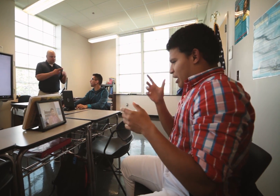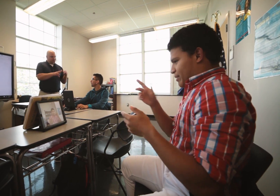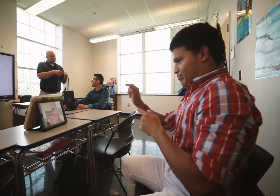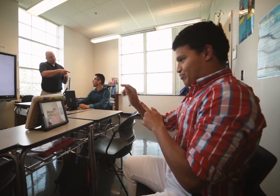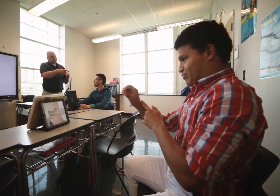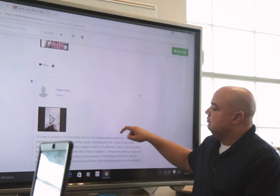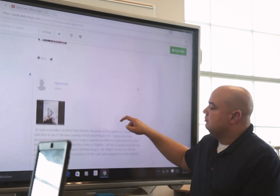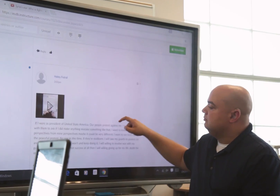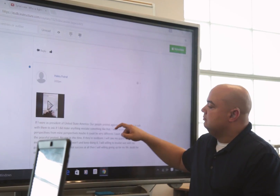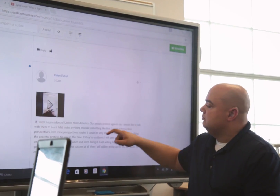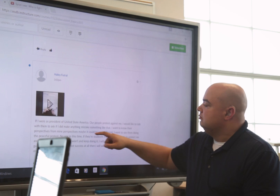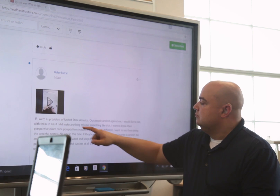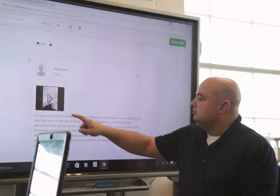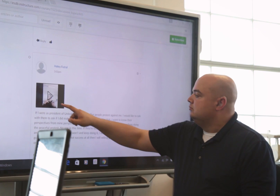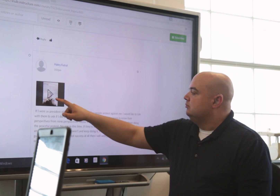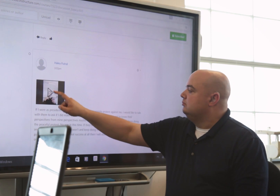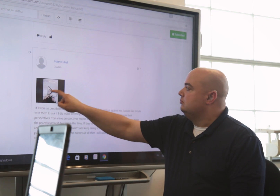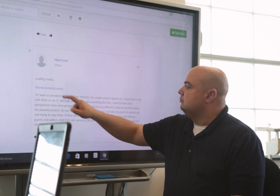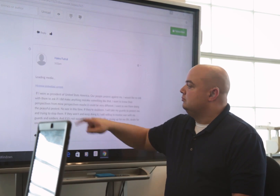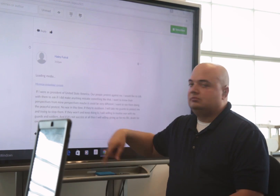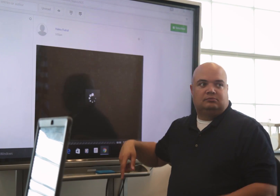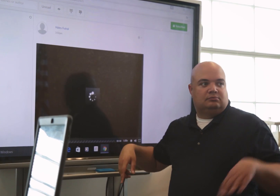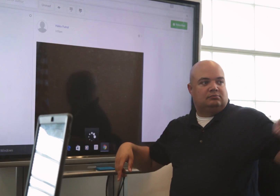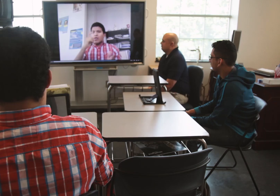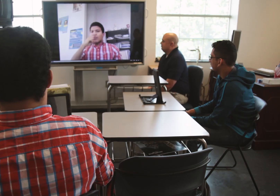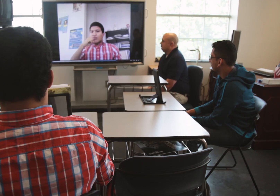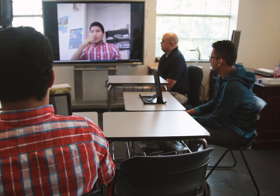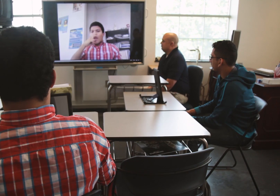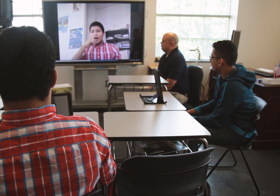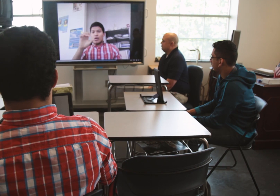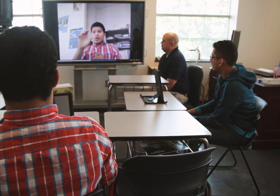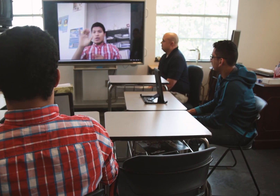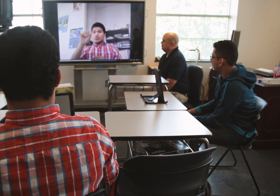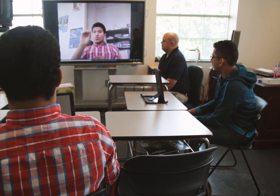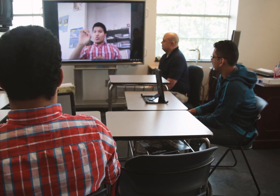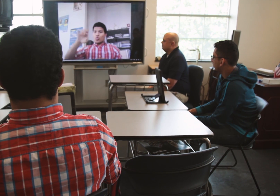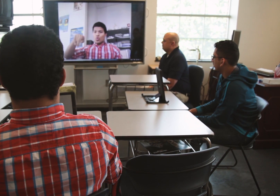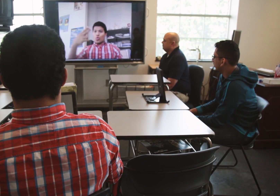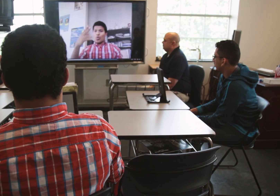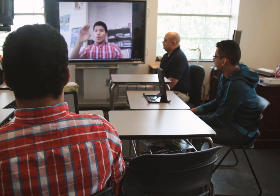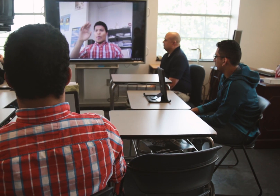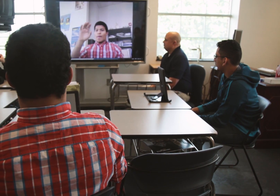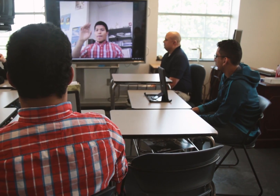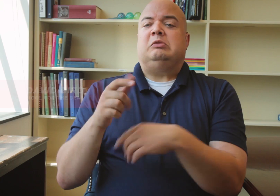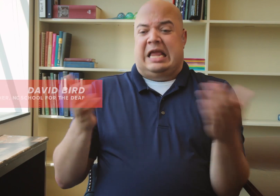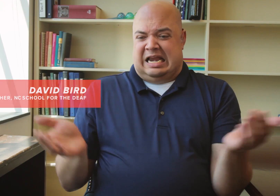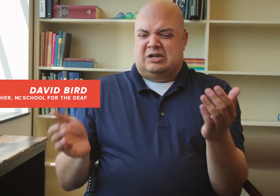iPad signing their answers, and post those on Canvas. I strongly believe in a bilingual approach.